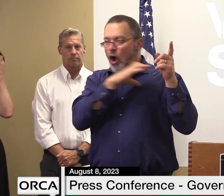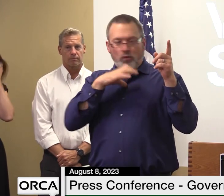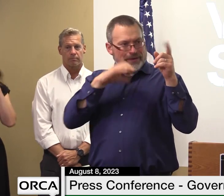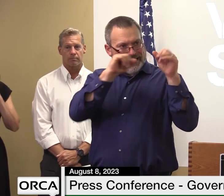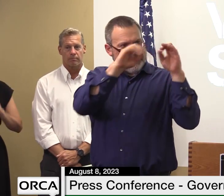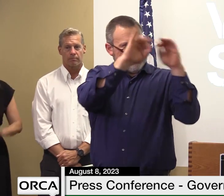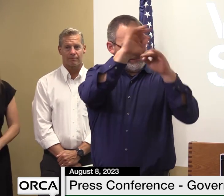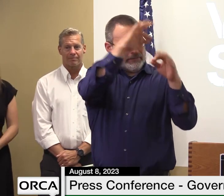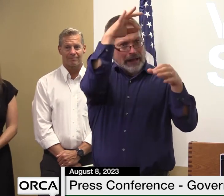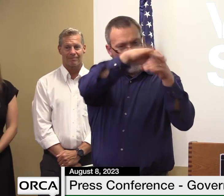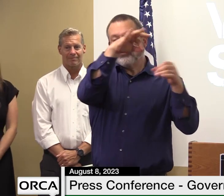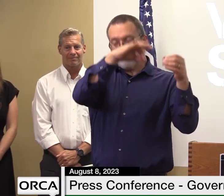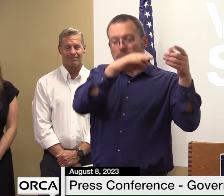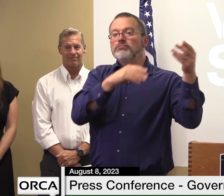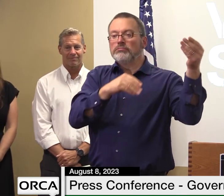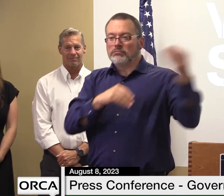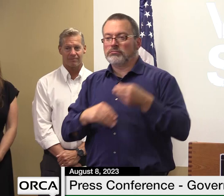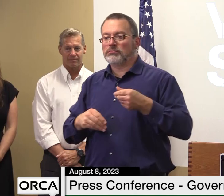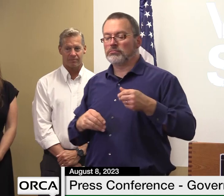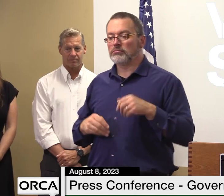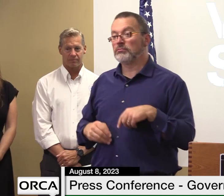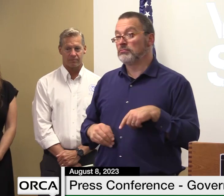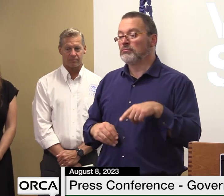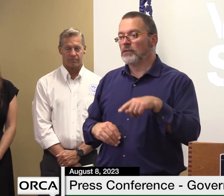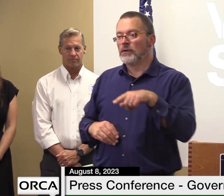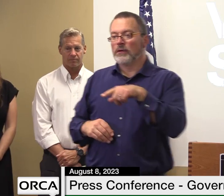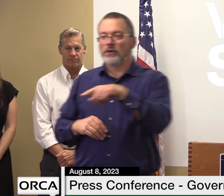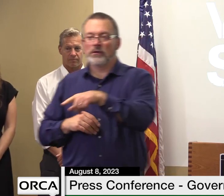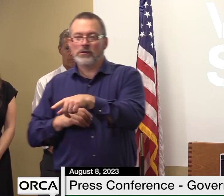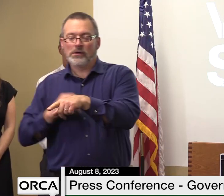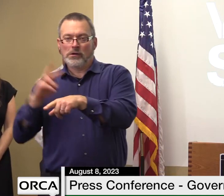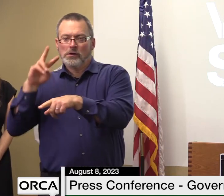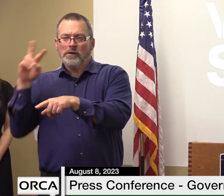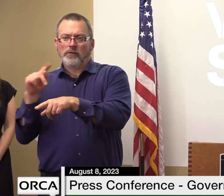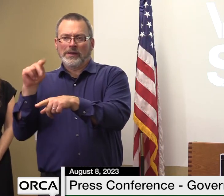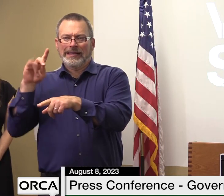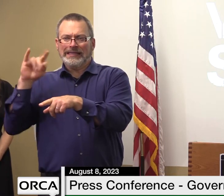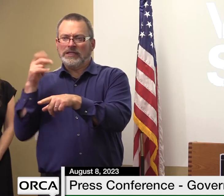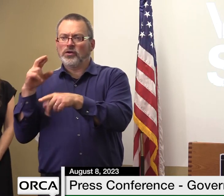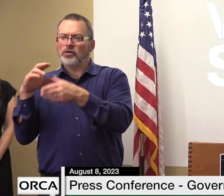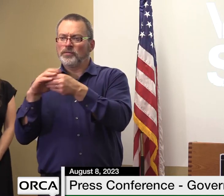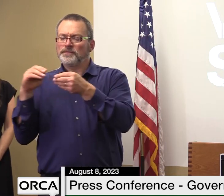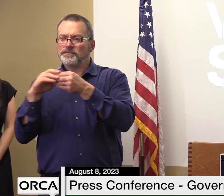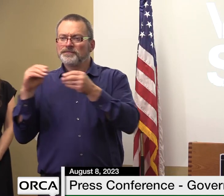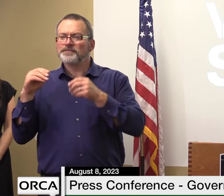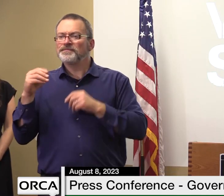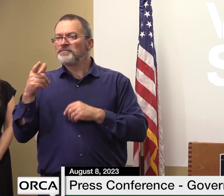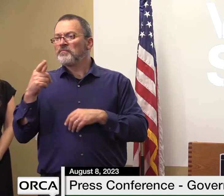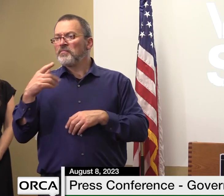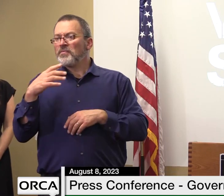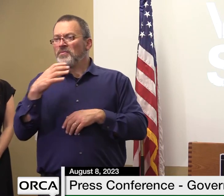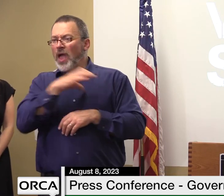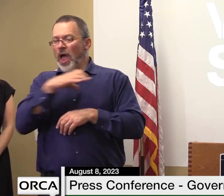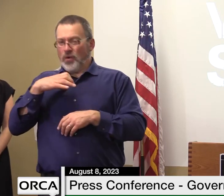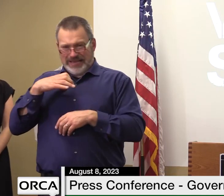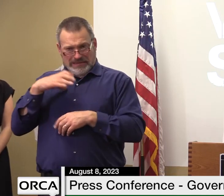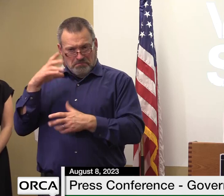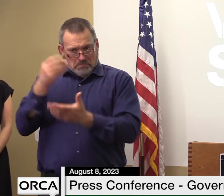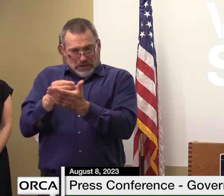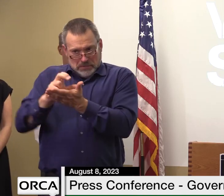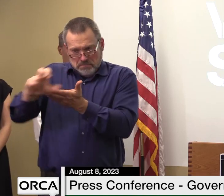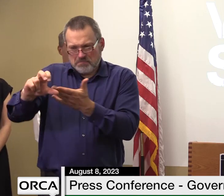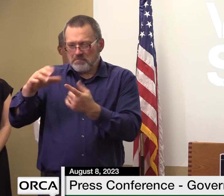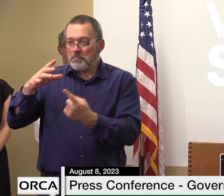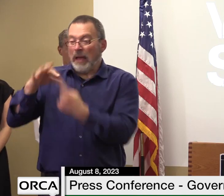speaking of congress um what's the status with the special appropriation or i know they're on recess right now but no